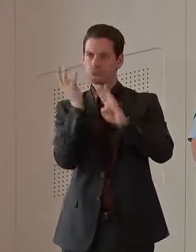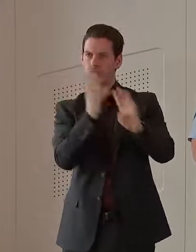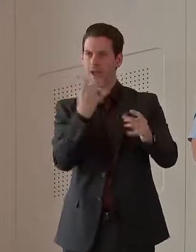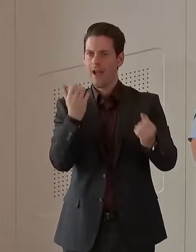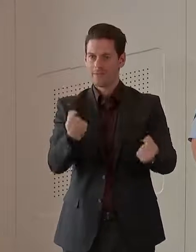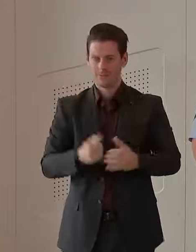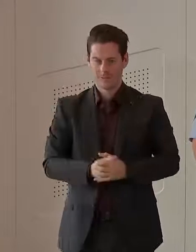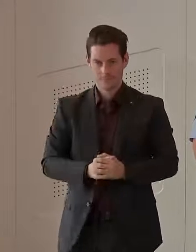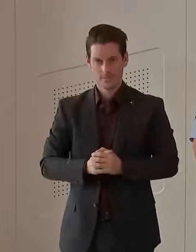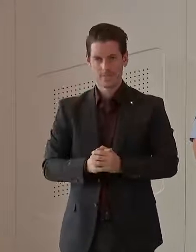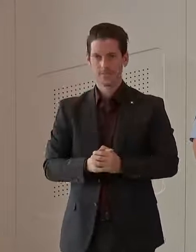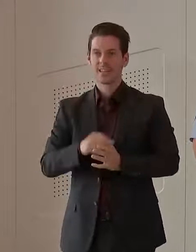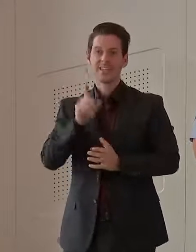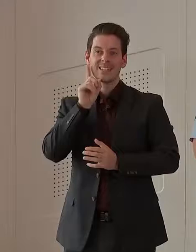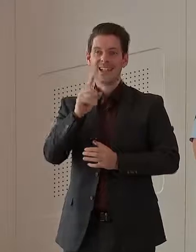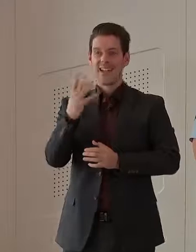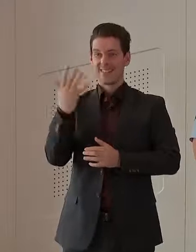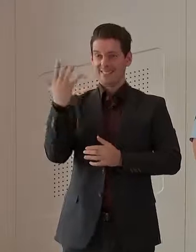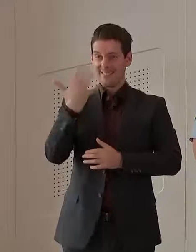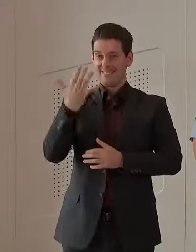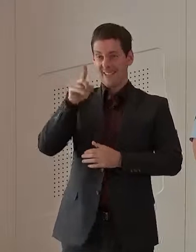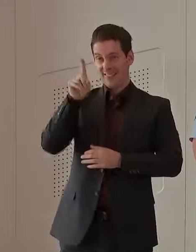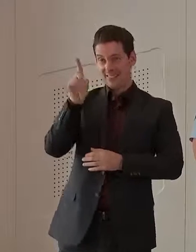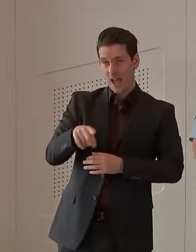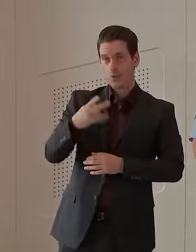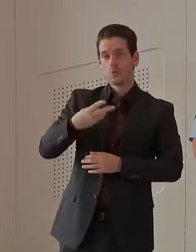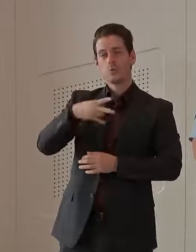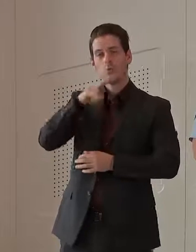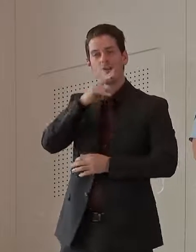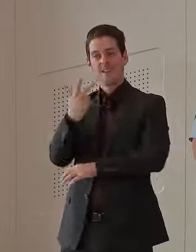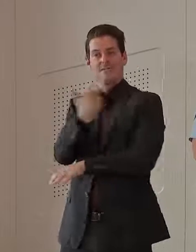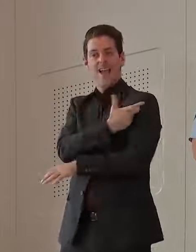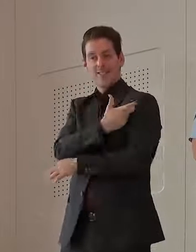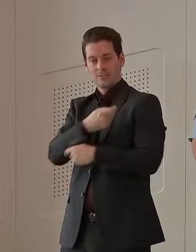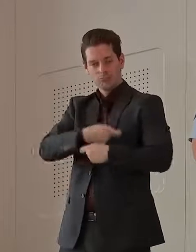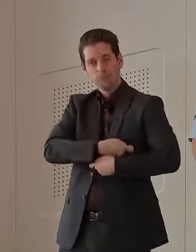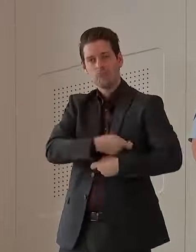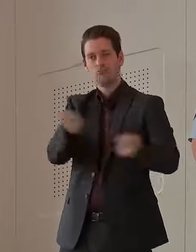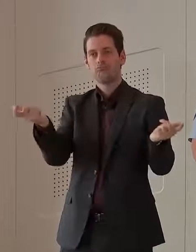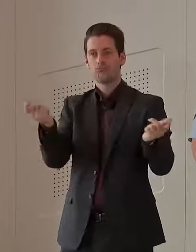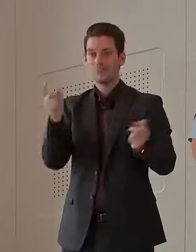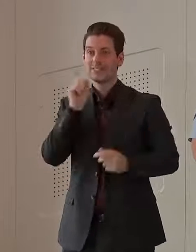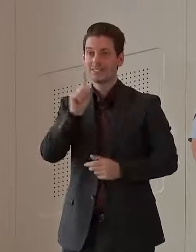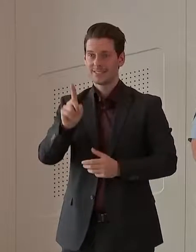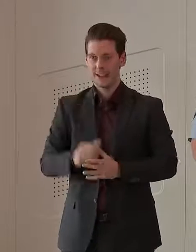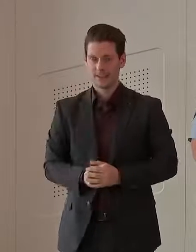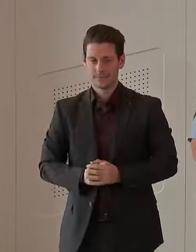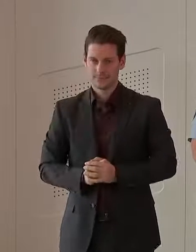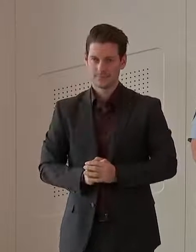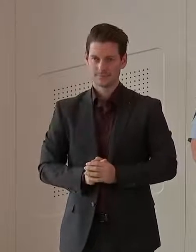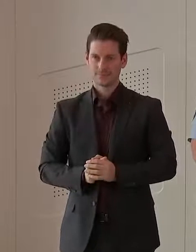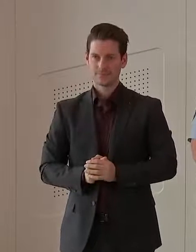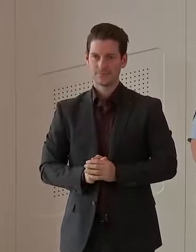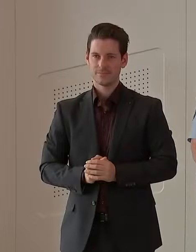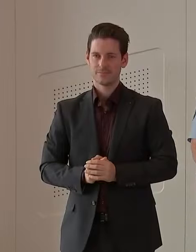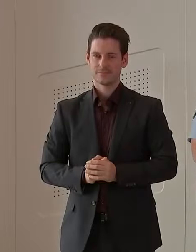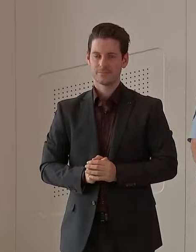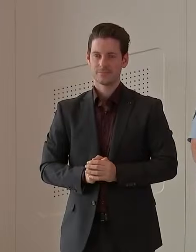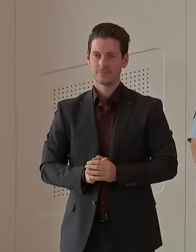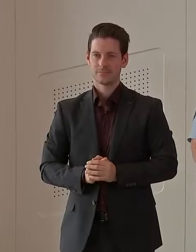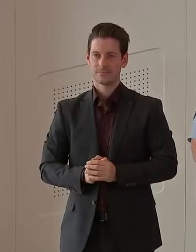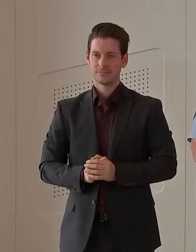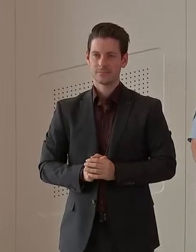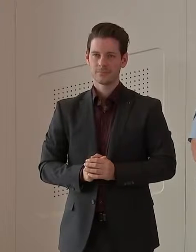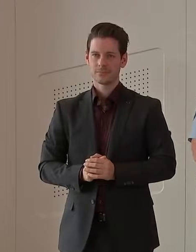over 15,200 vaccines were delivered by Queensland Health. Now, we're also putting a big call out to